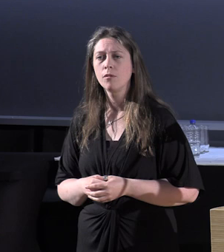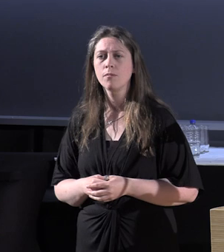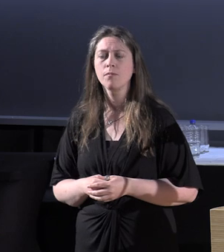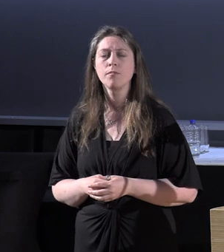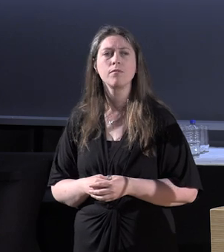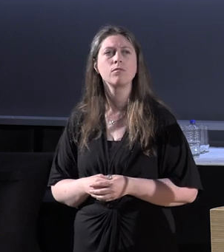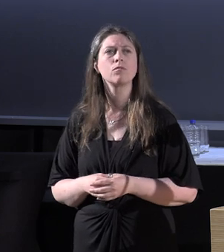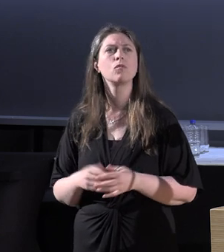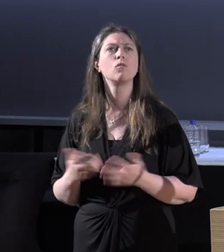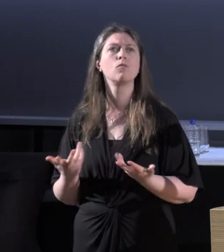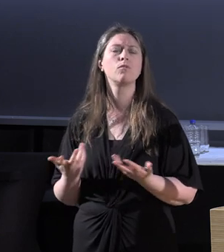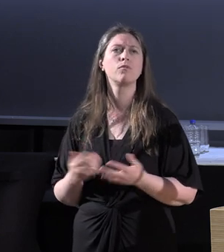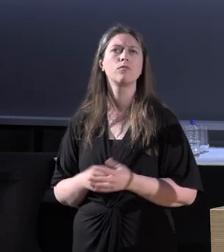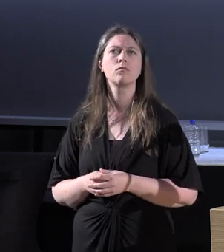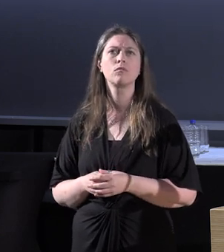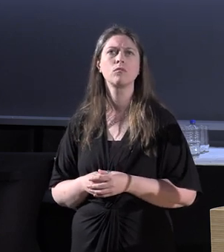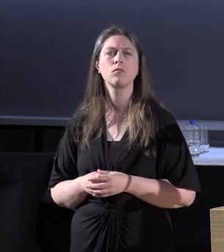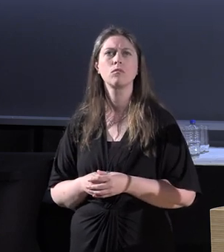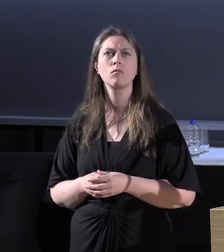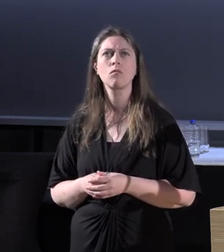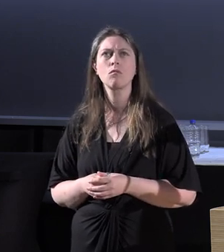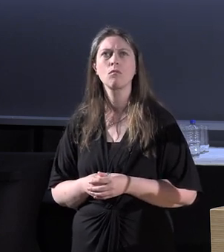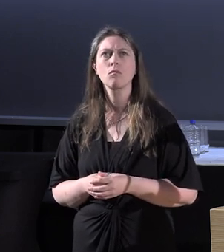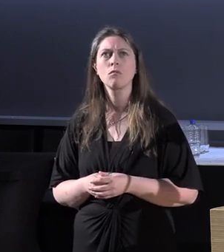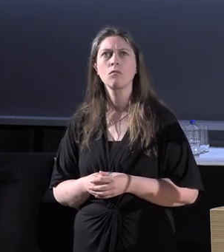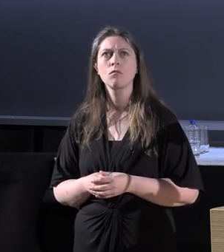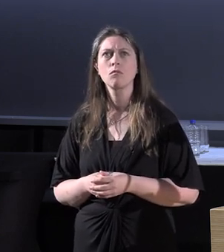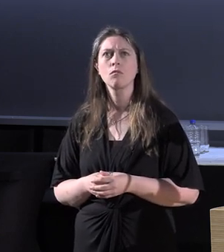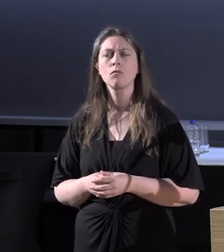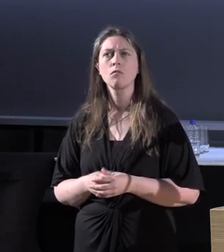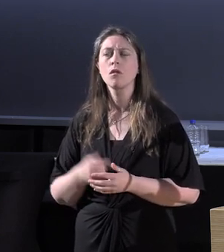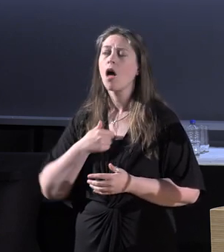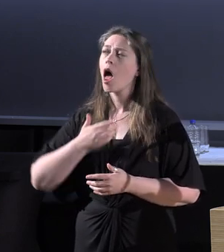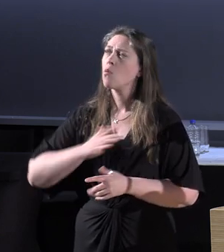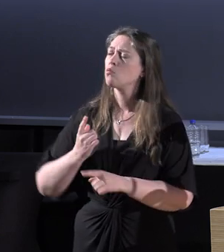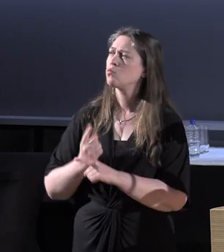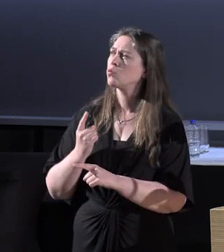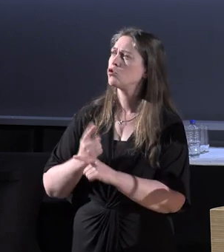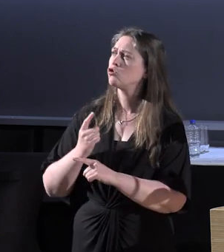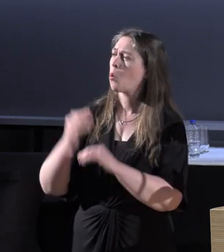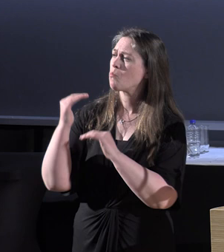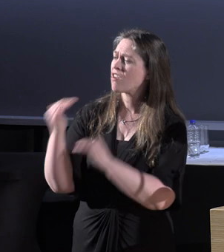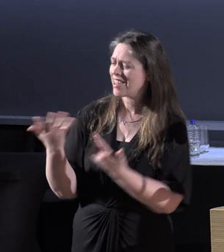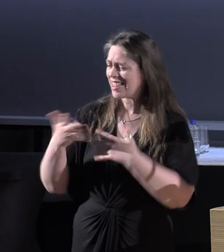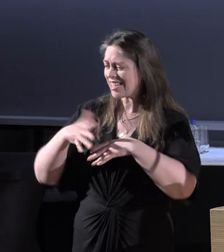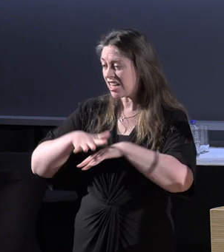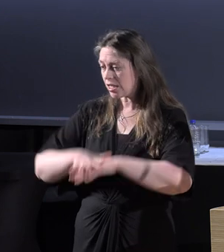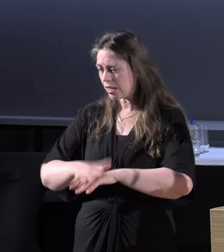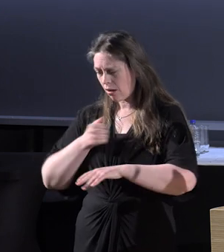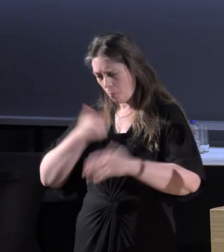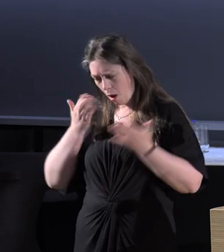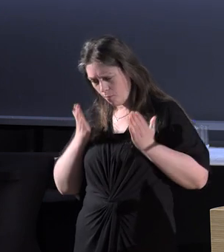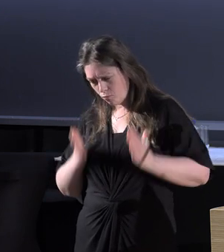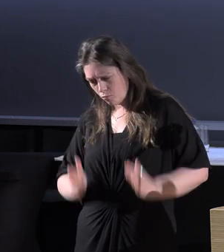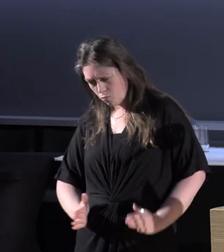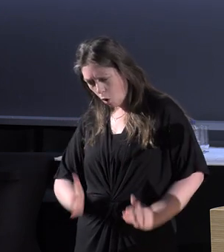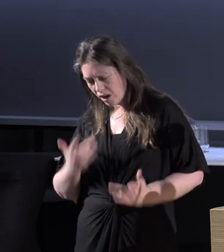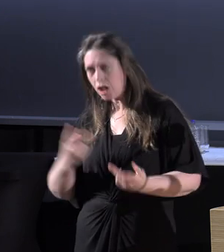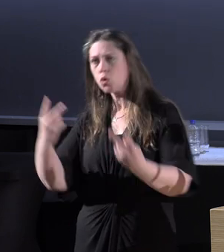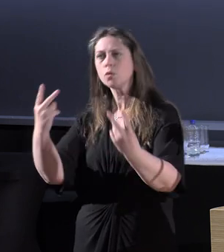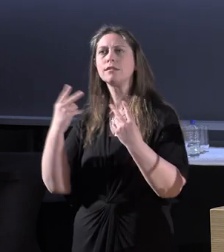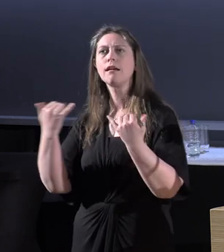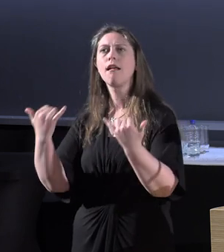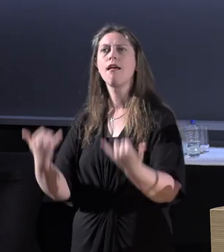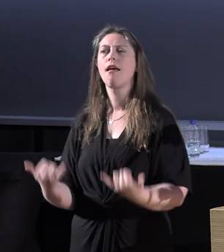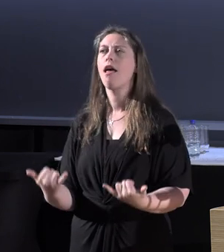And so I want to talk briefly about how this intersectionality, how this body in front of you